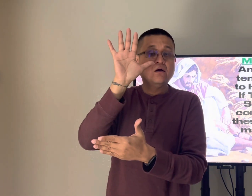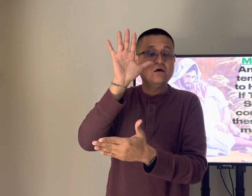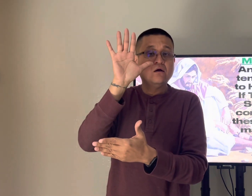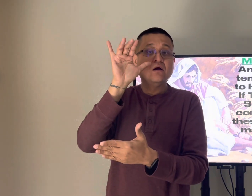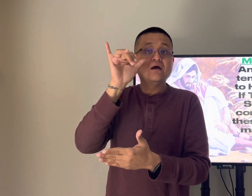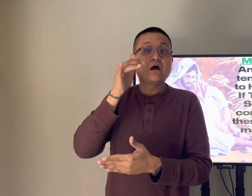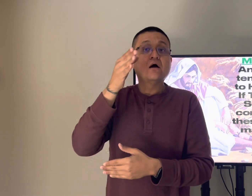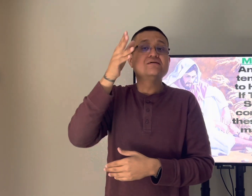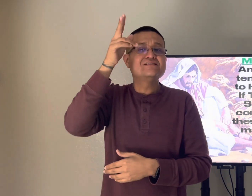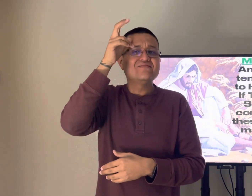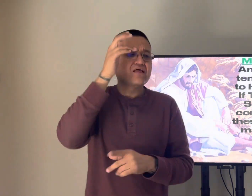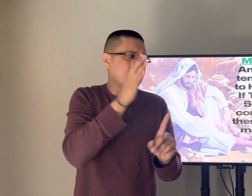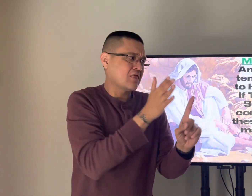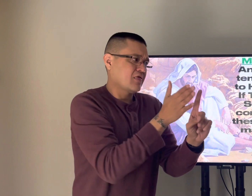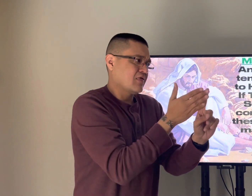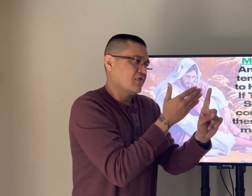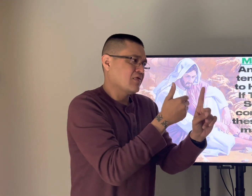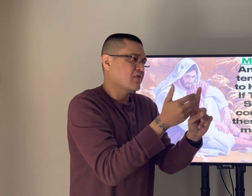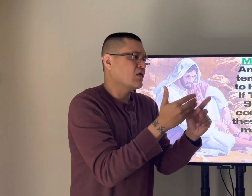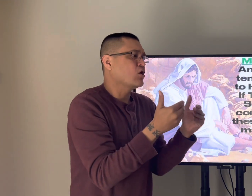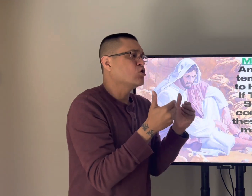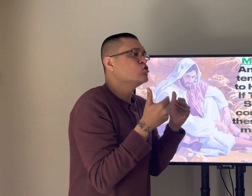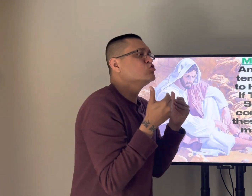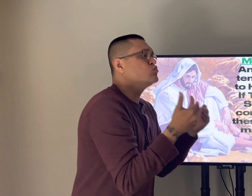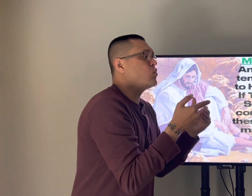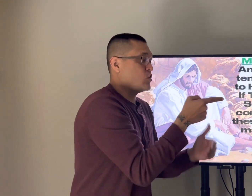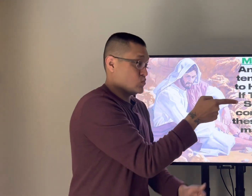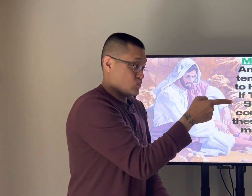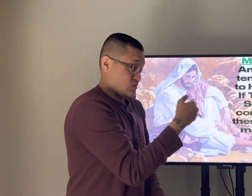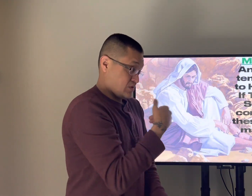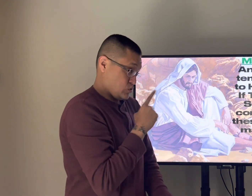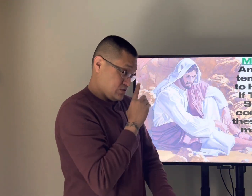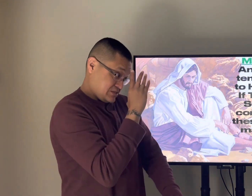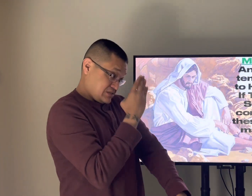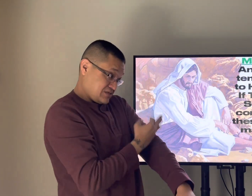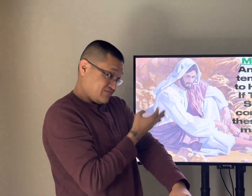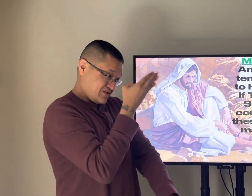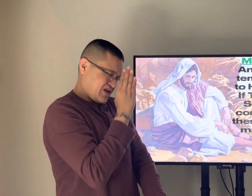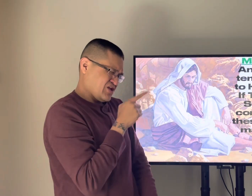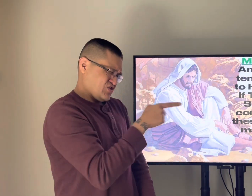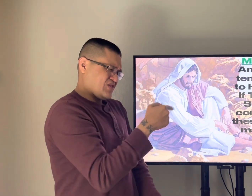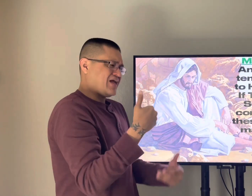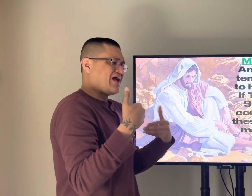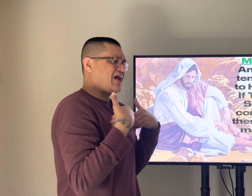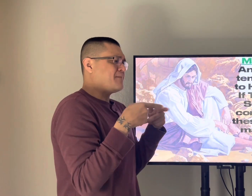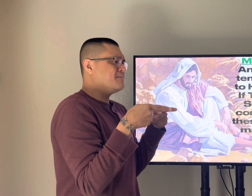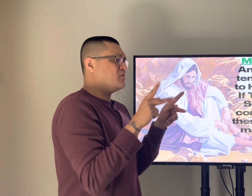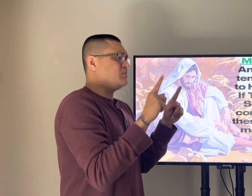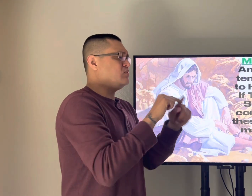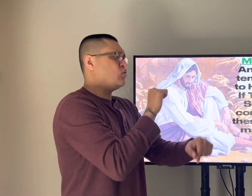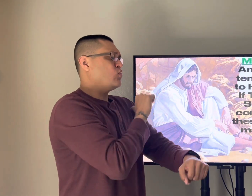and he uses that for his glory so here the devil is trying to persuade jesus you have the authority